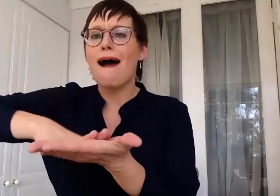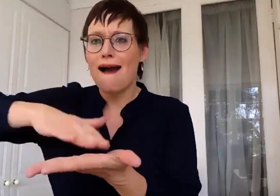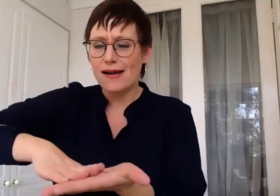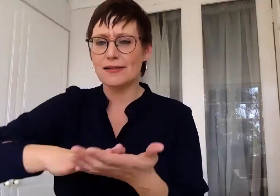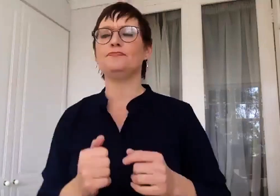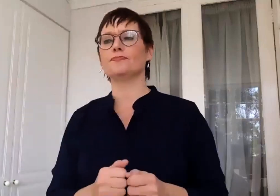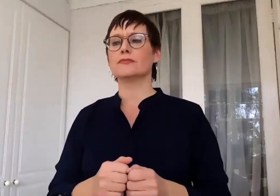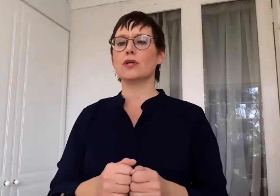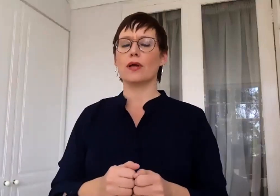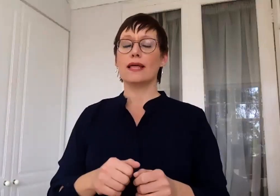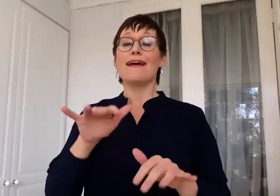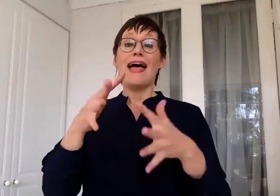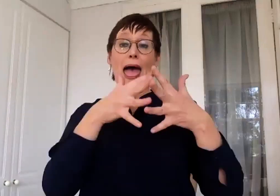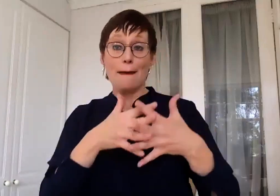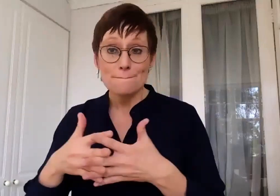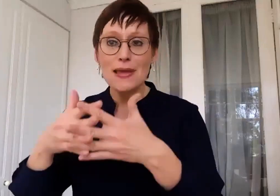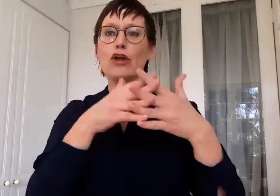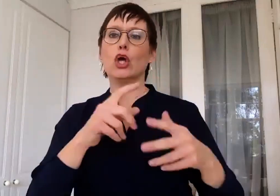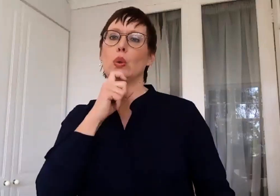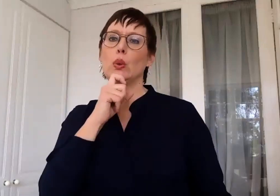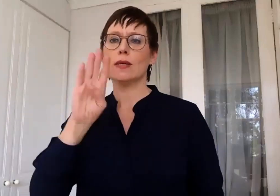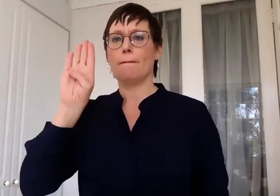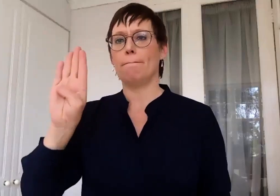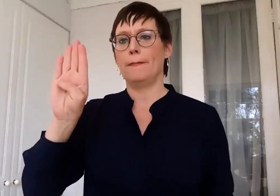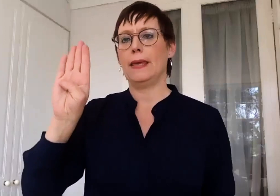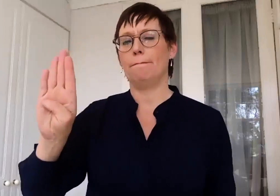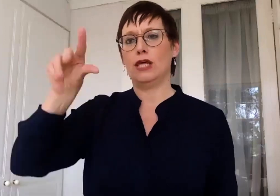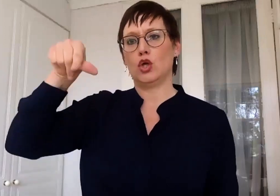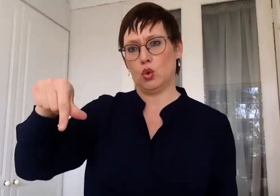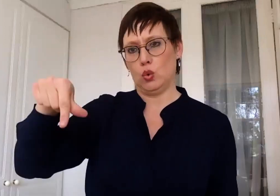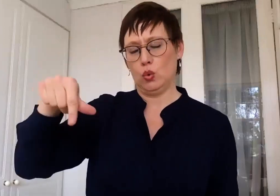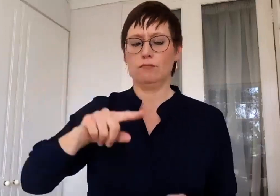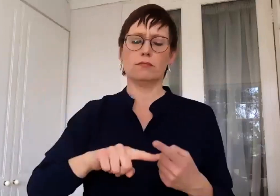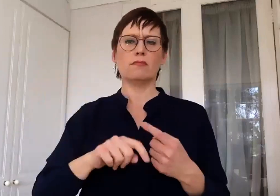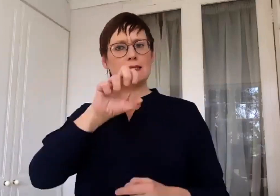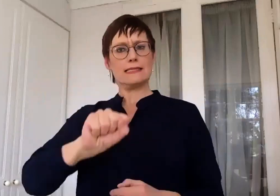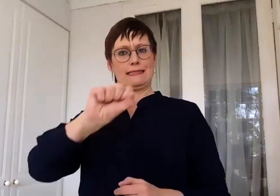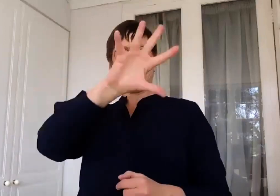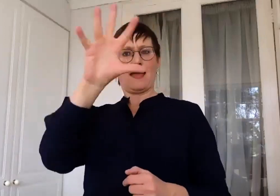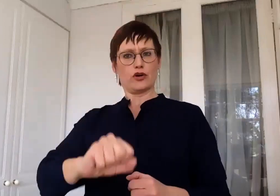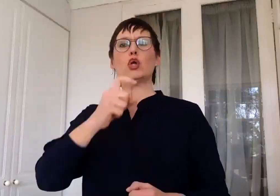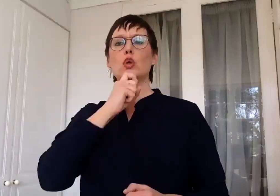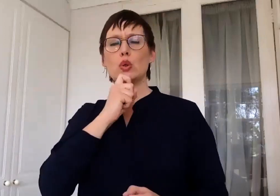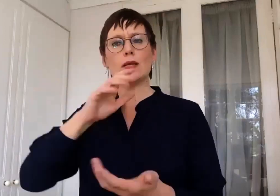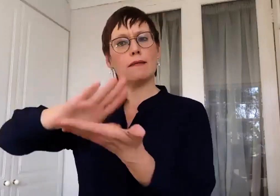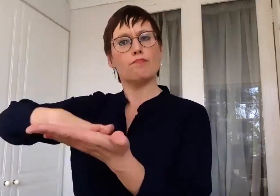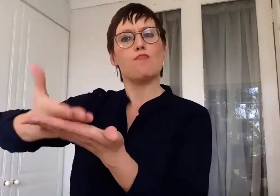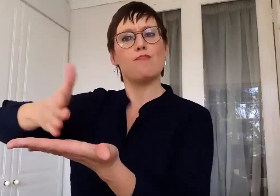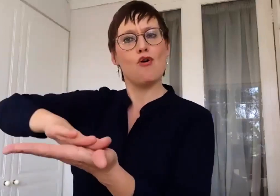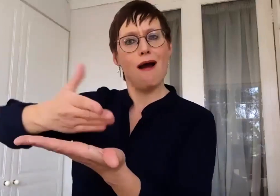there's a difference between a barbecue and a braai. It evokes different things. It's got different social and cultural connotations